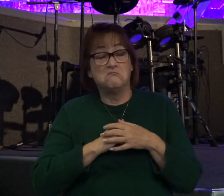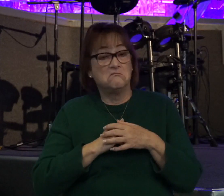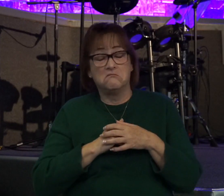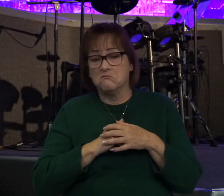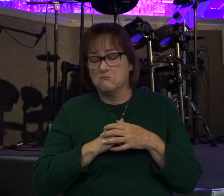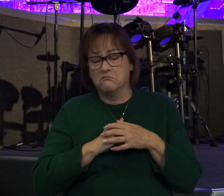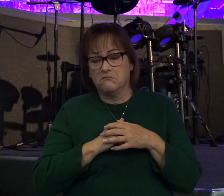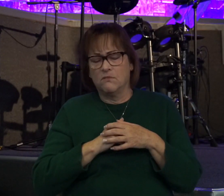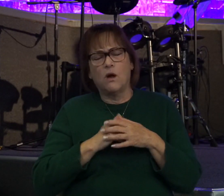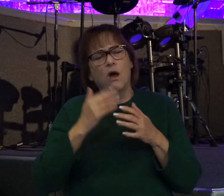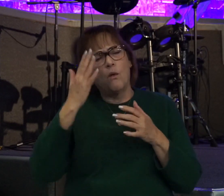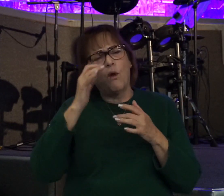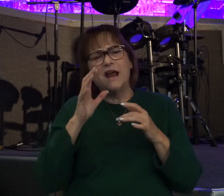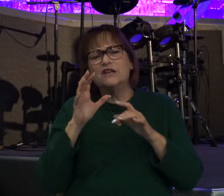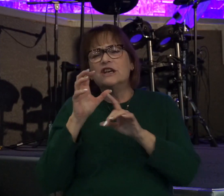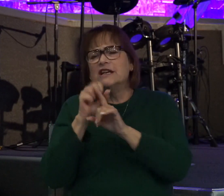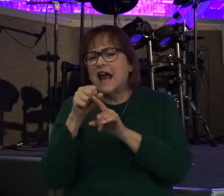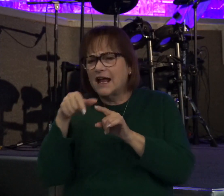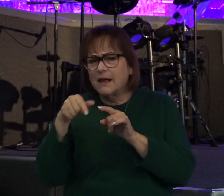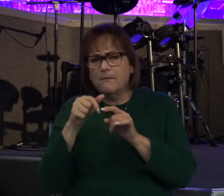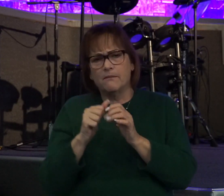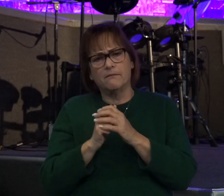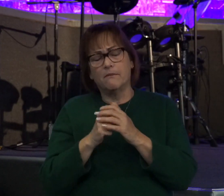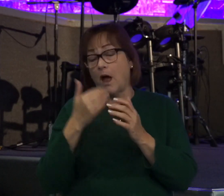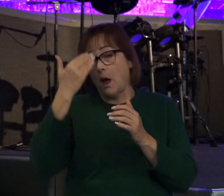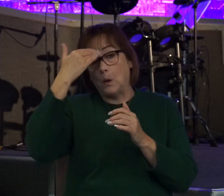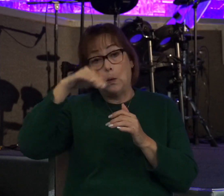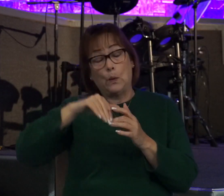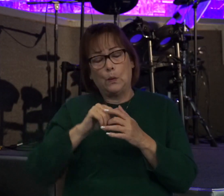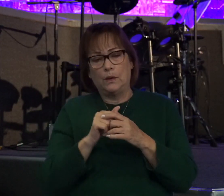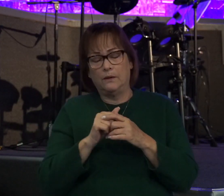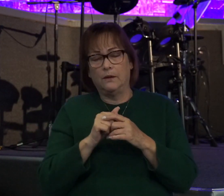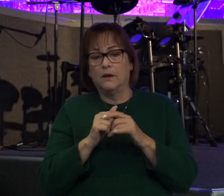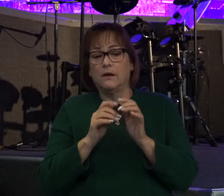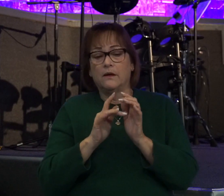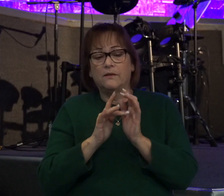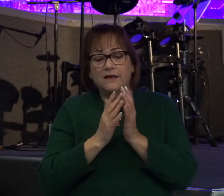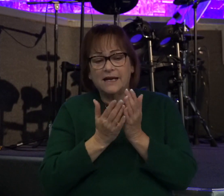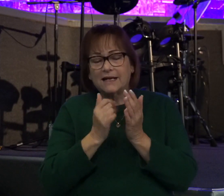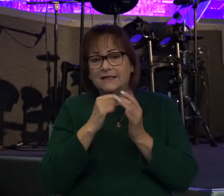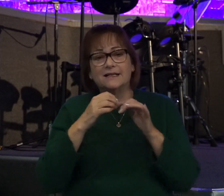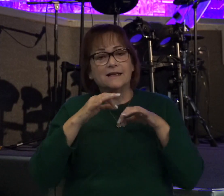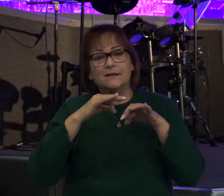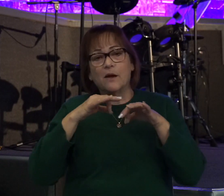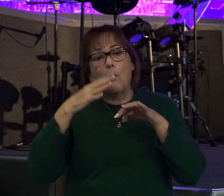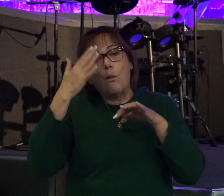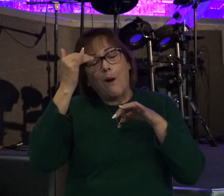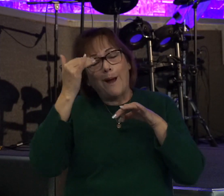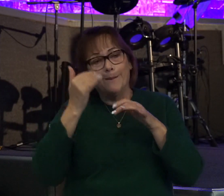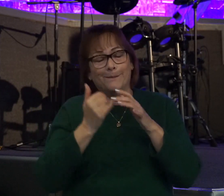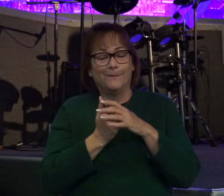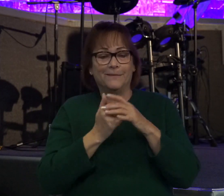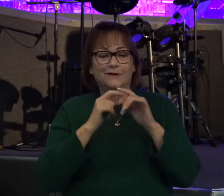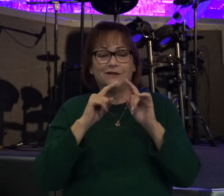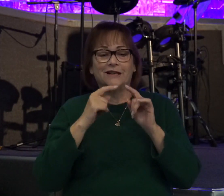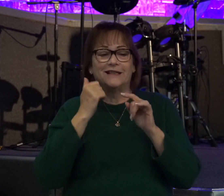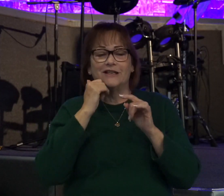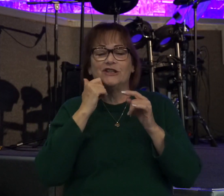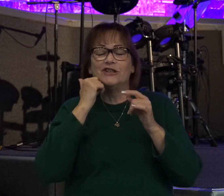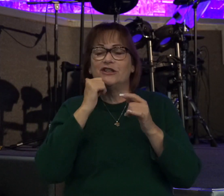Why did she attack David in this way? I don't know. The text doesn't tell us the reason. Just that she despised him in her heart and